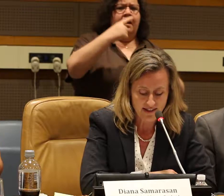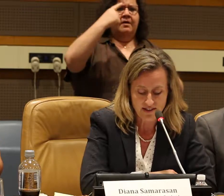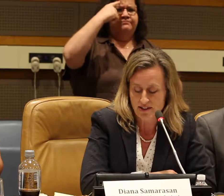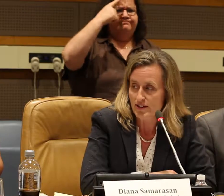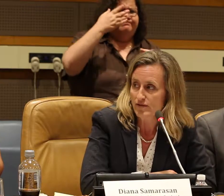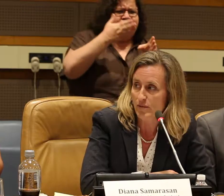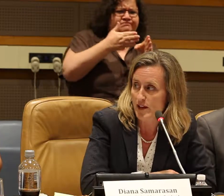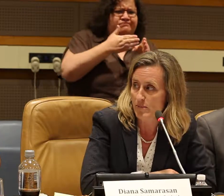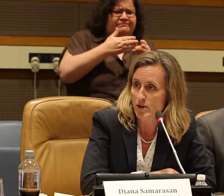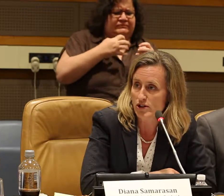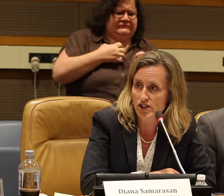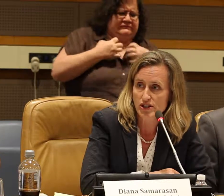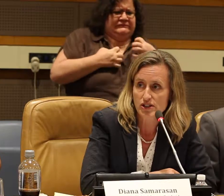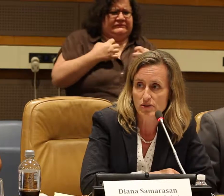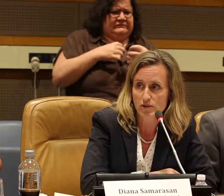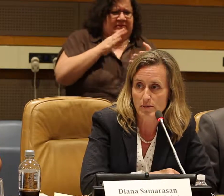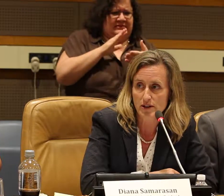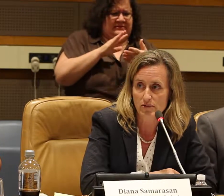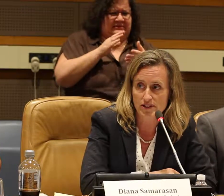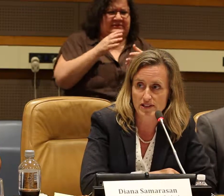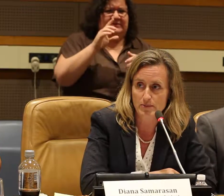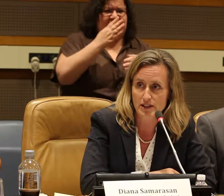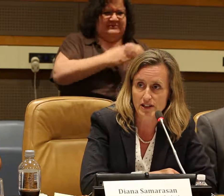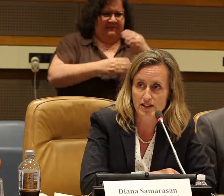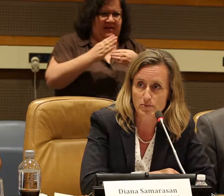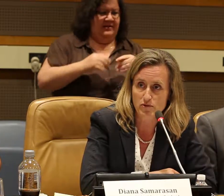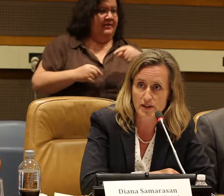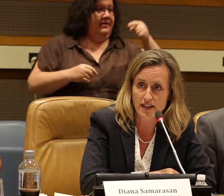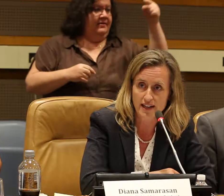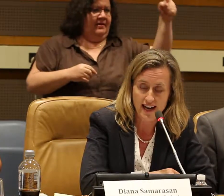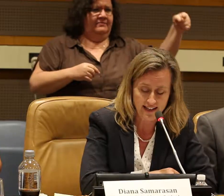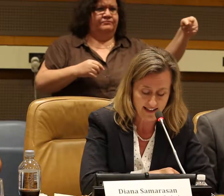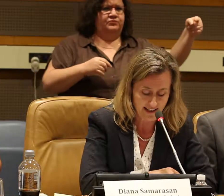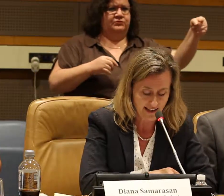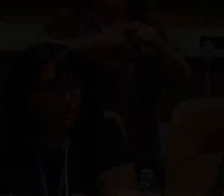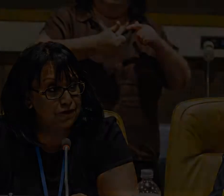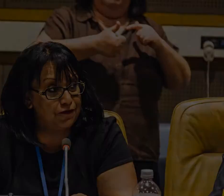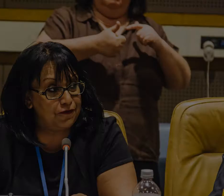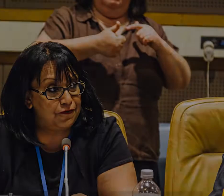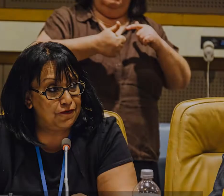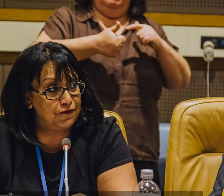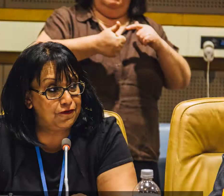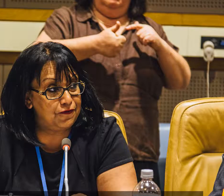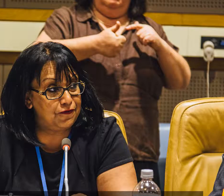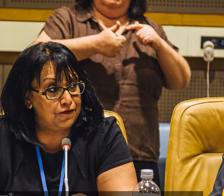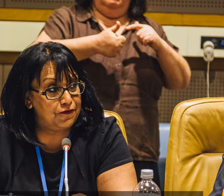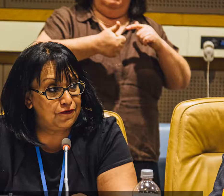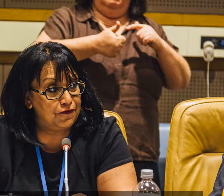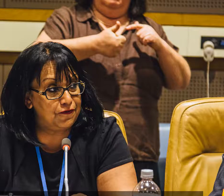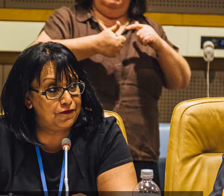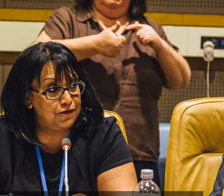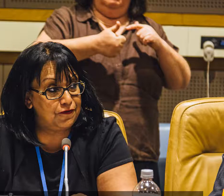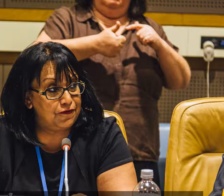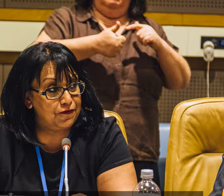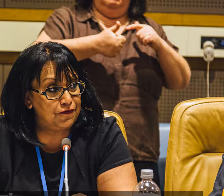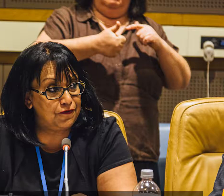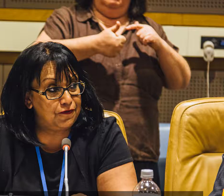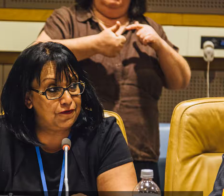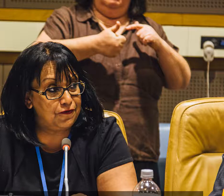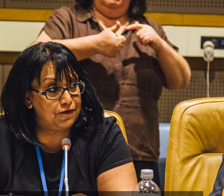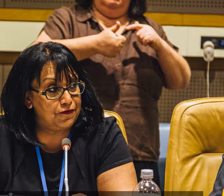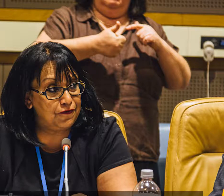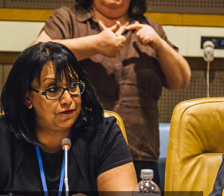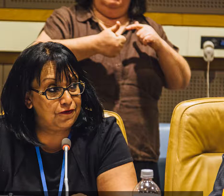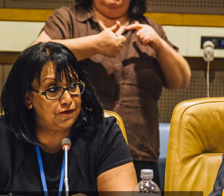and Esther from the Emergent Women with Disabilities Movement in Haiti. Minister Baroness Verma,